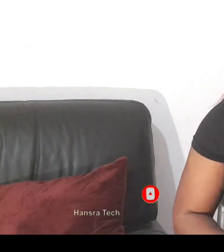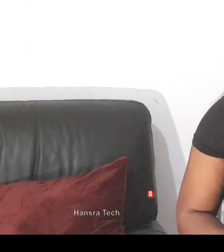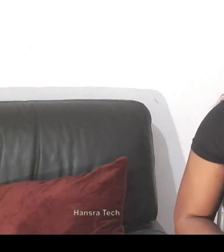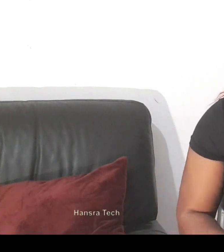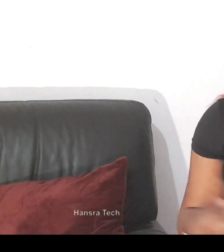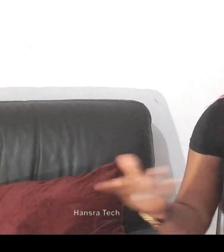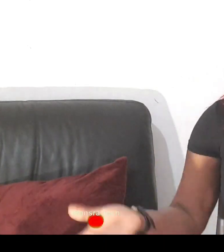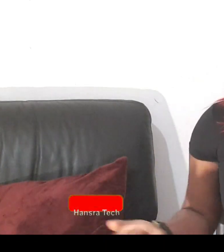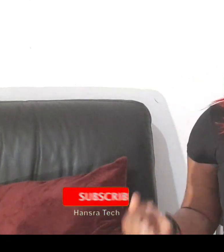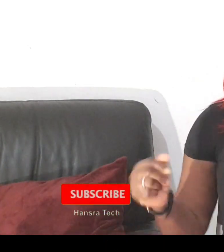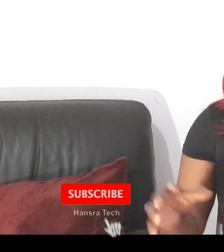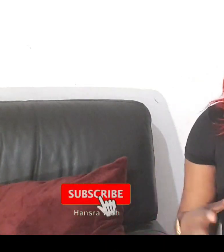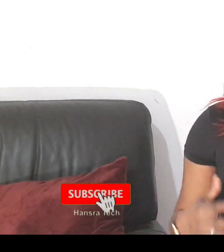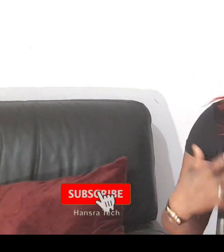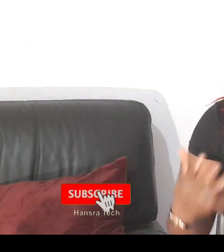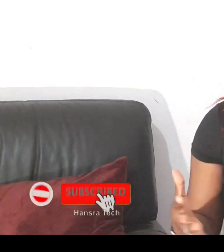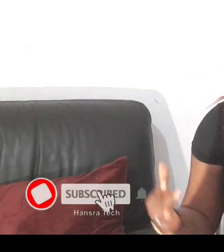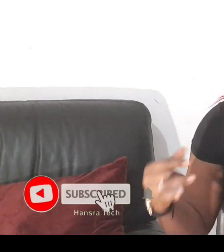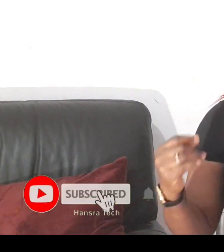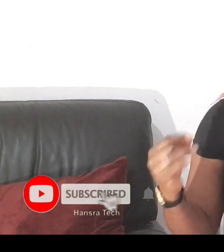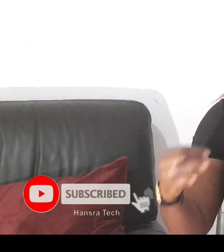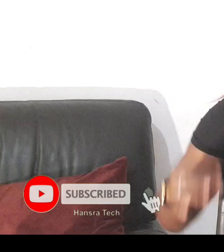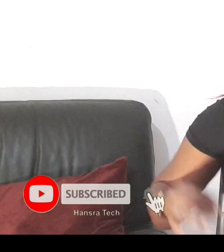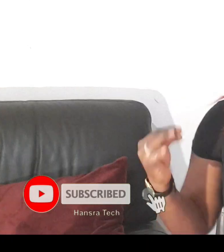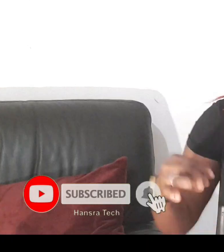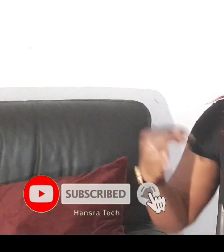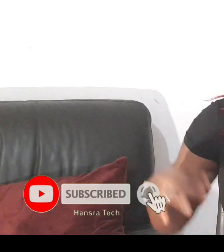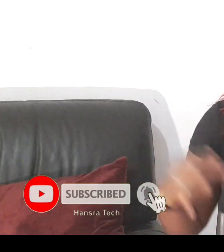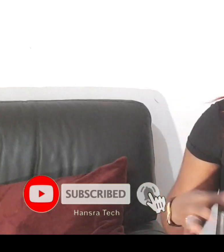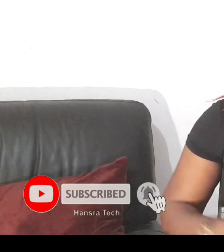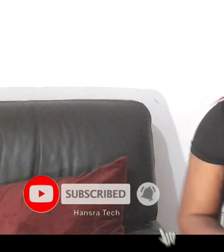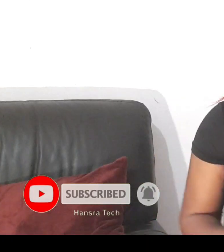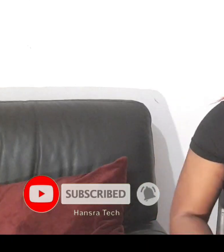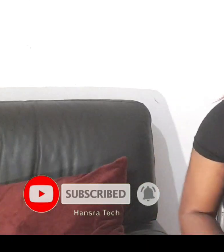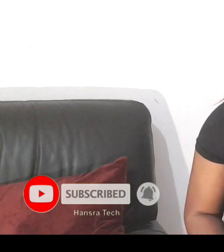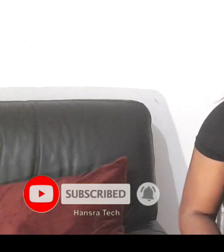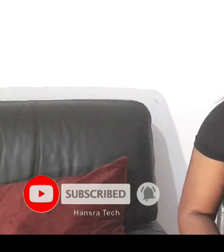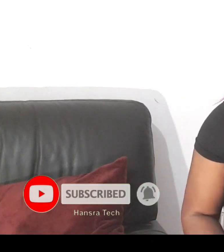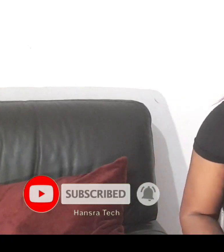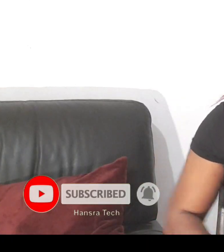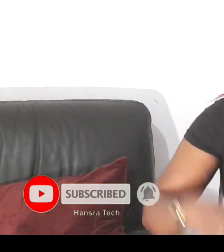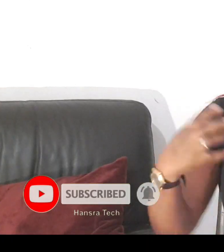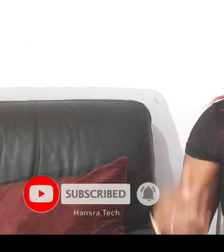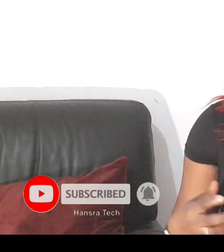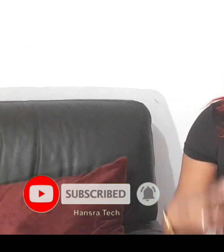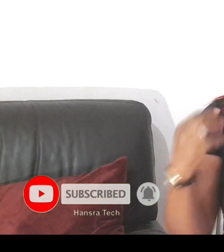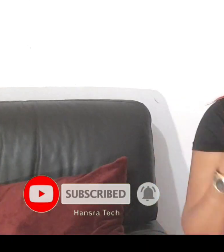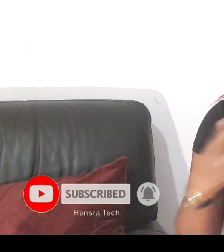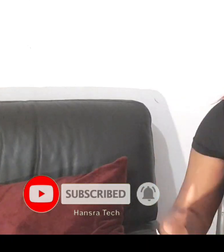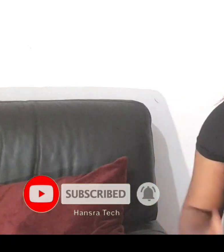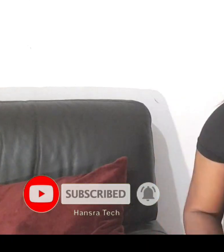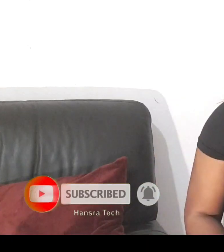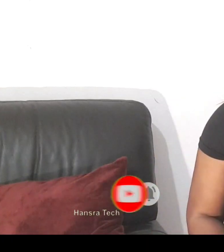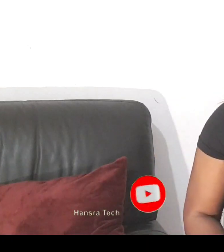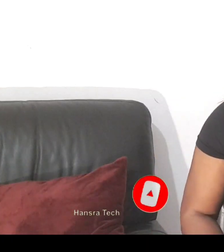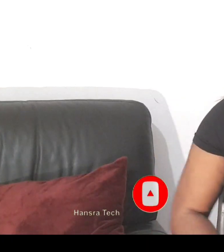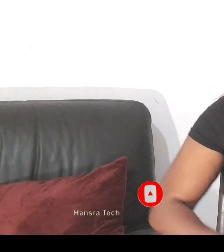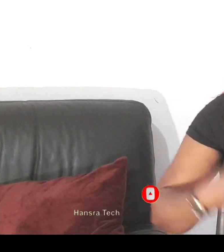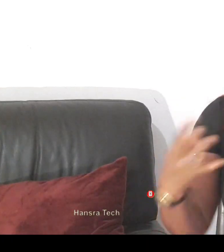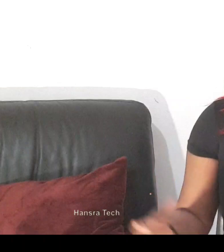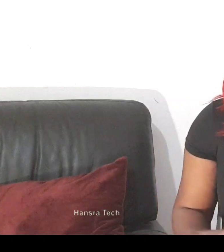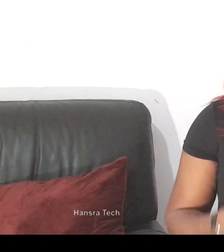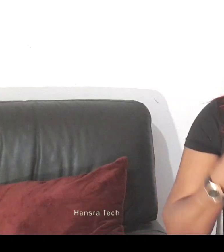that video okay yes guys i come to this our new generation now guys and the way they are so intelligent